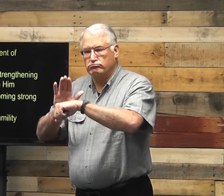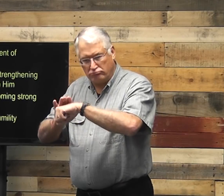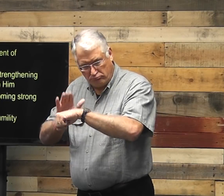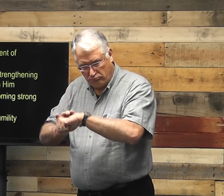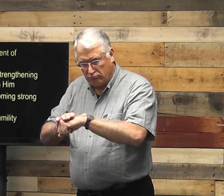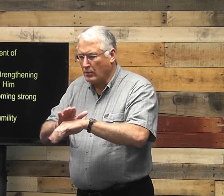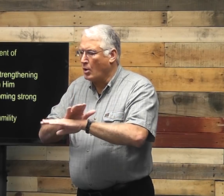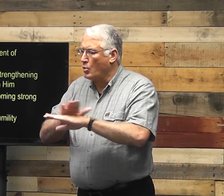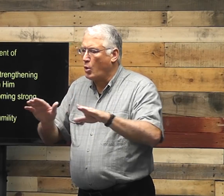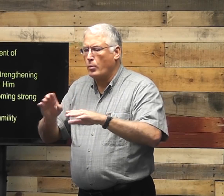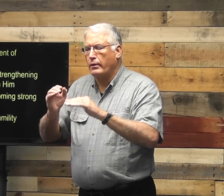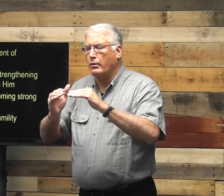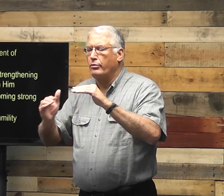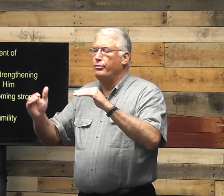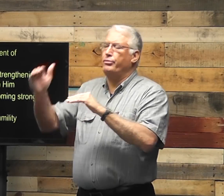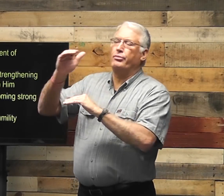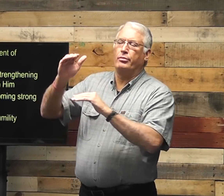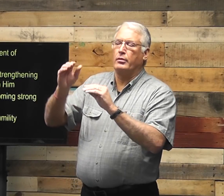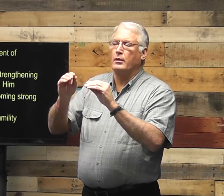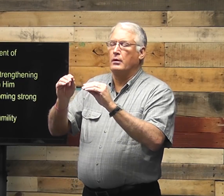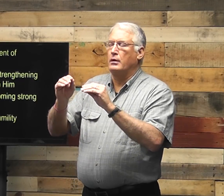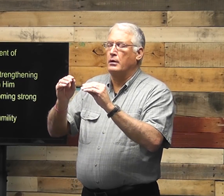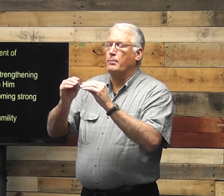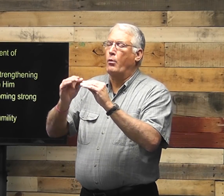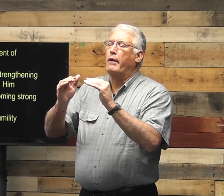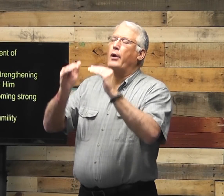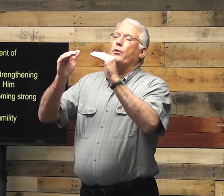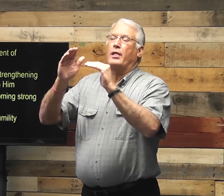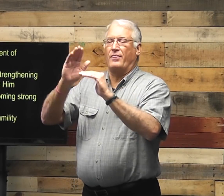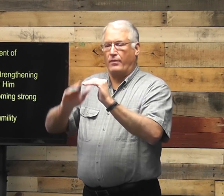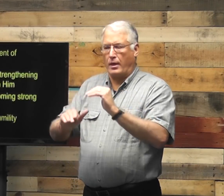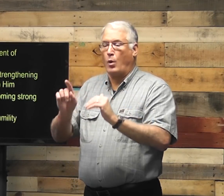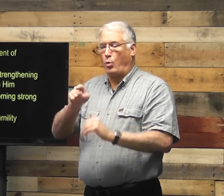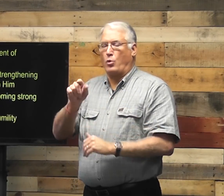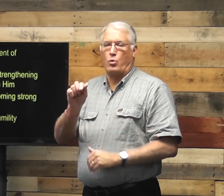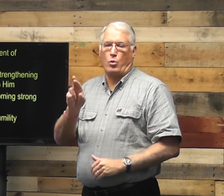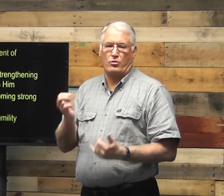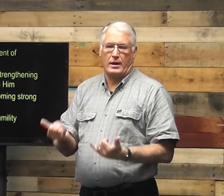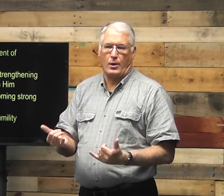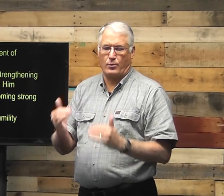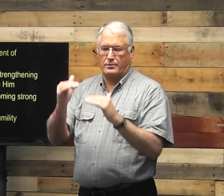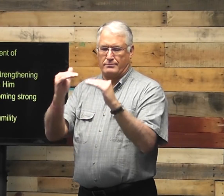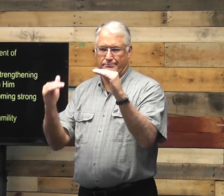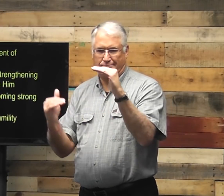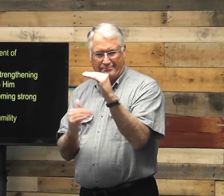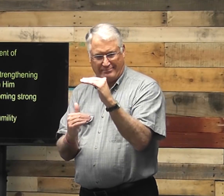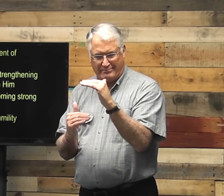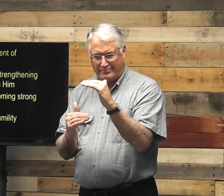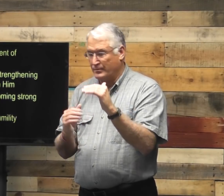Jesus warns us not to elevate where we are now.